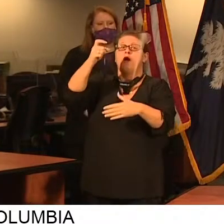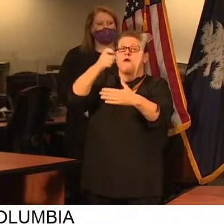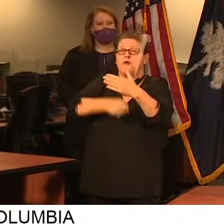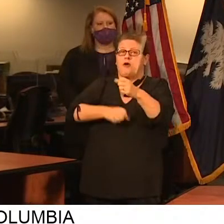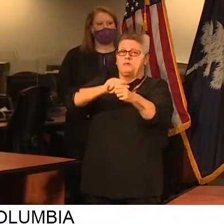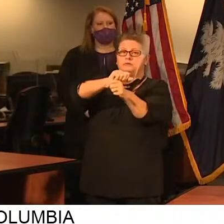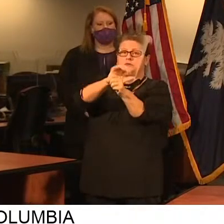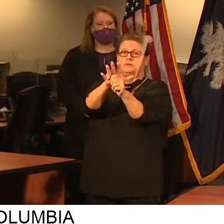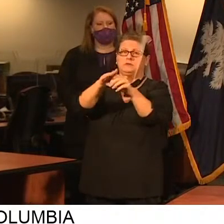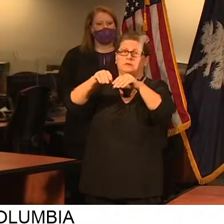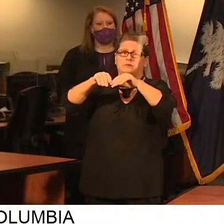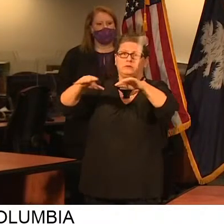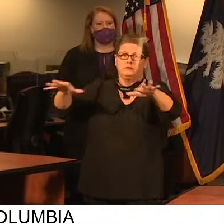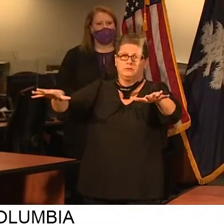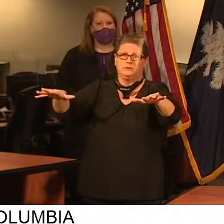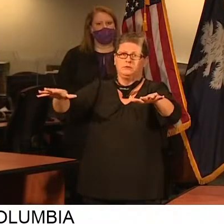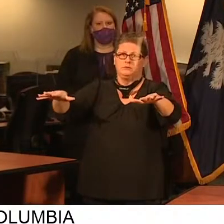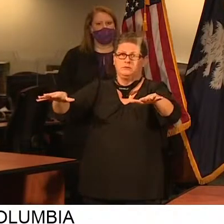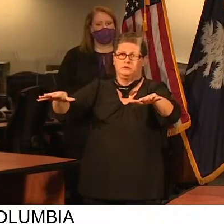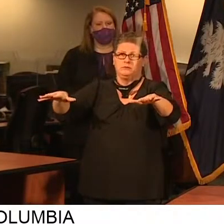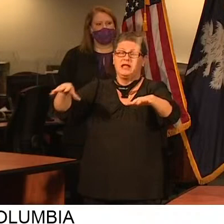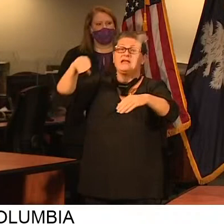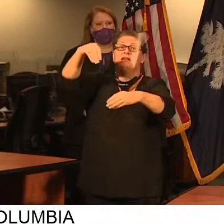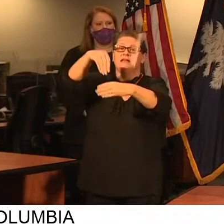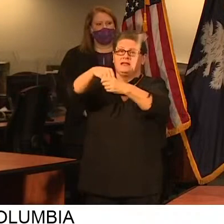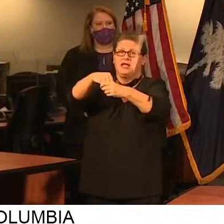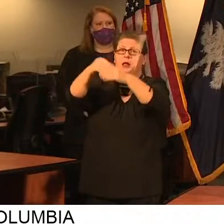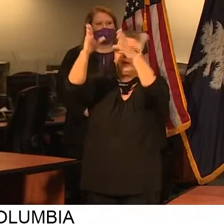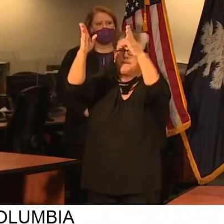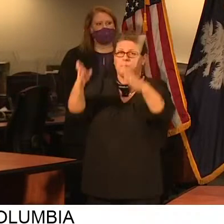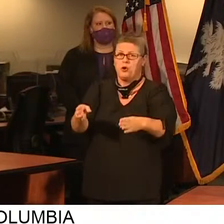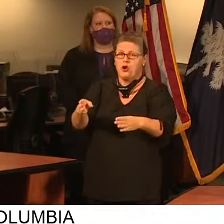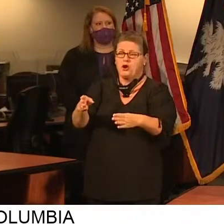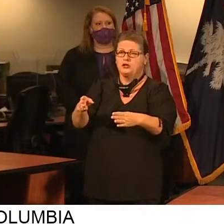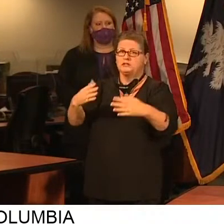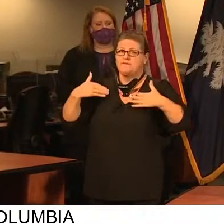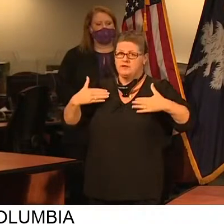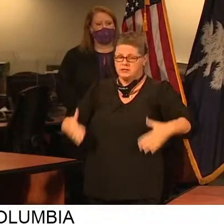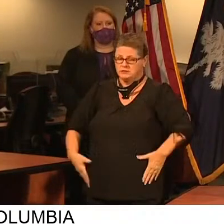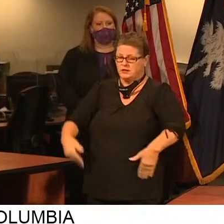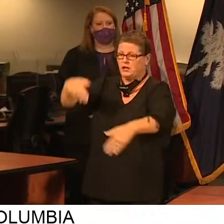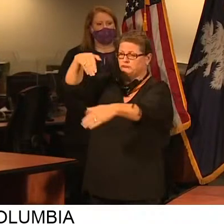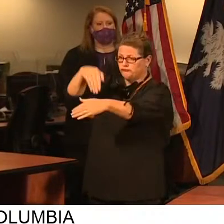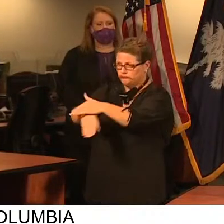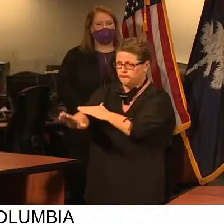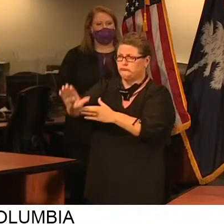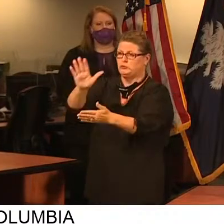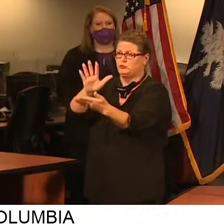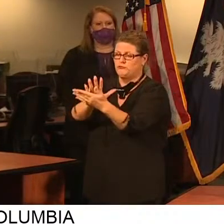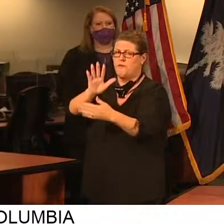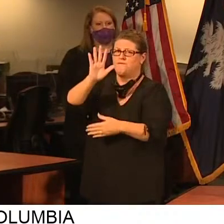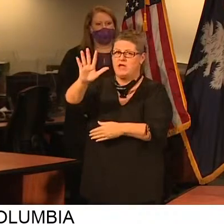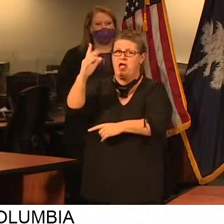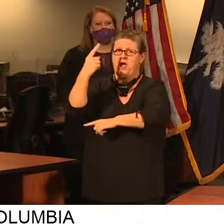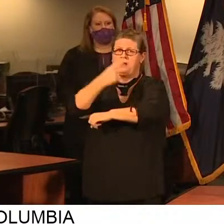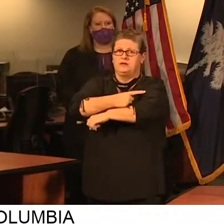reopening and providing five-day in-person classroom instruction to the students.